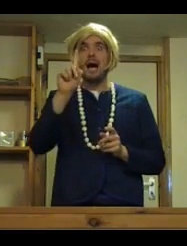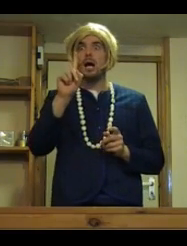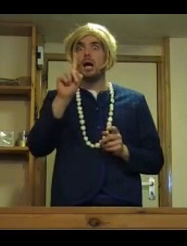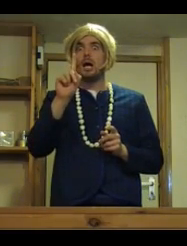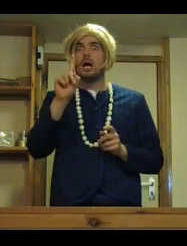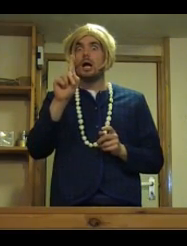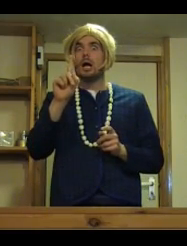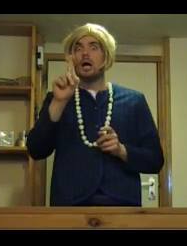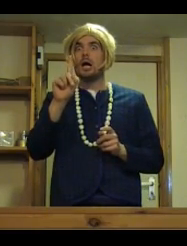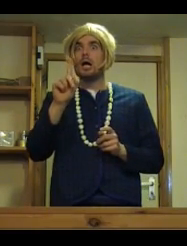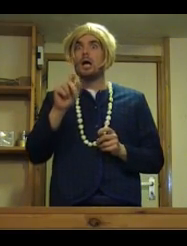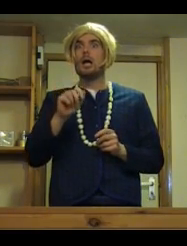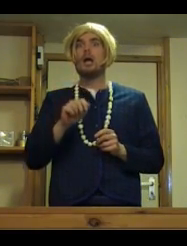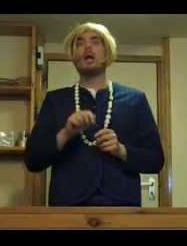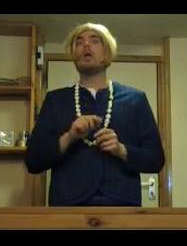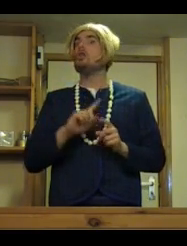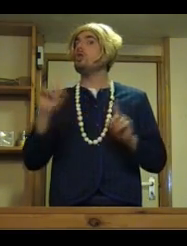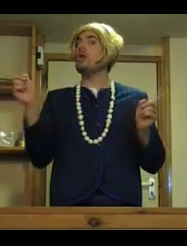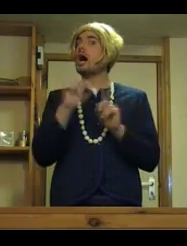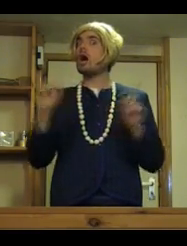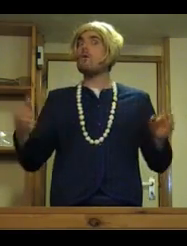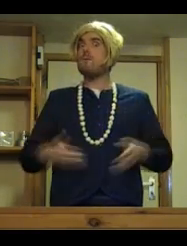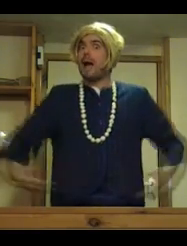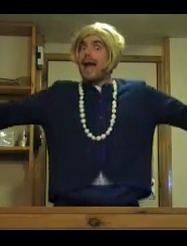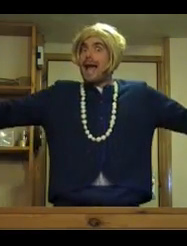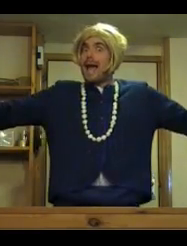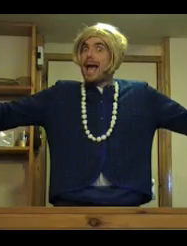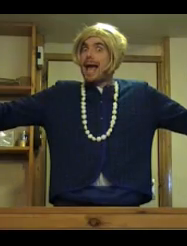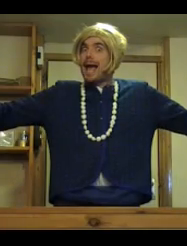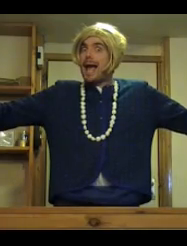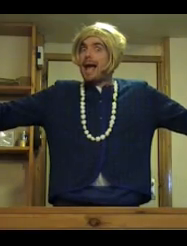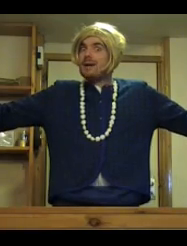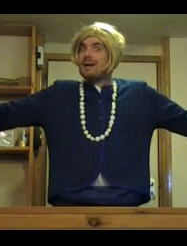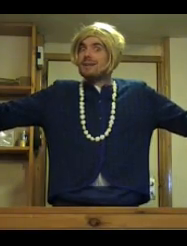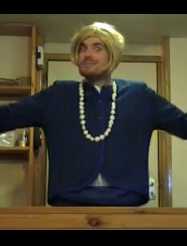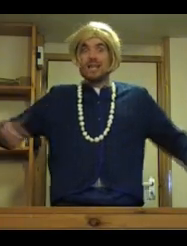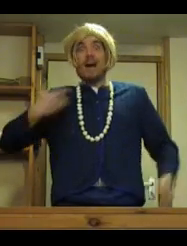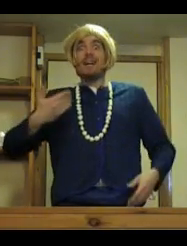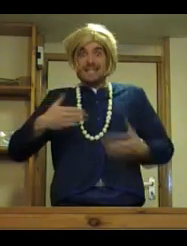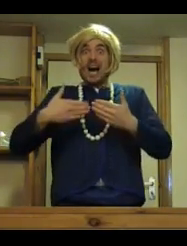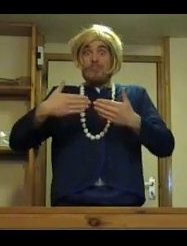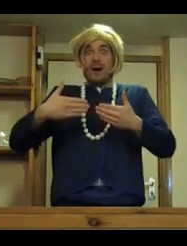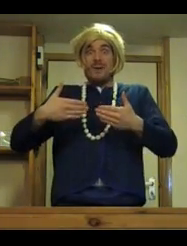no fat like cardboard.